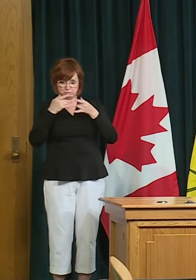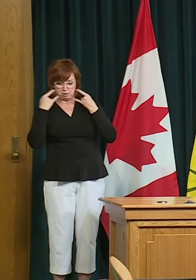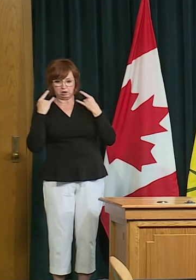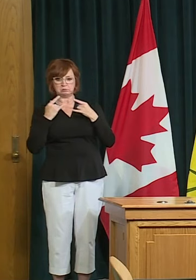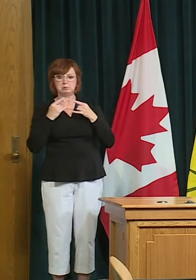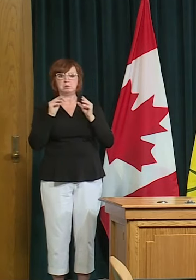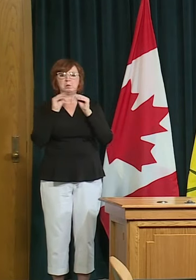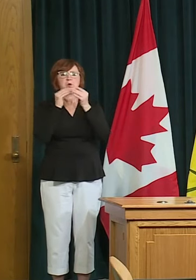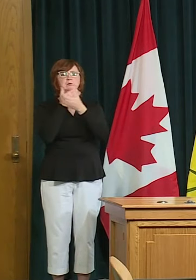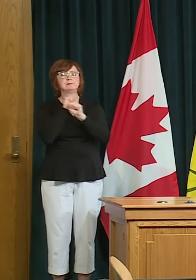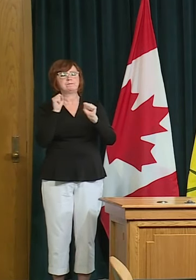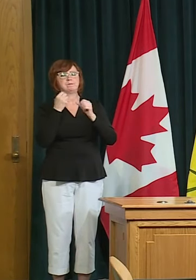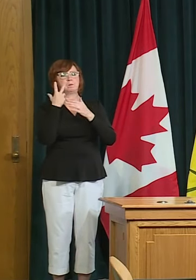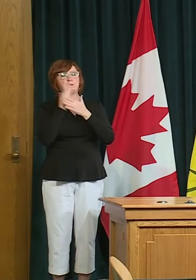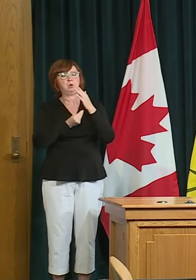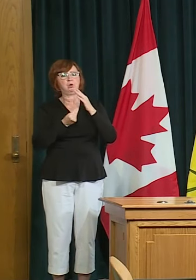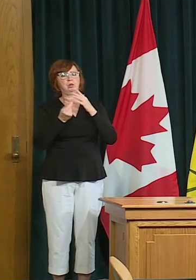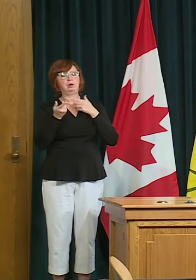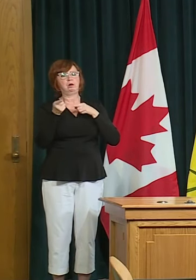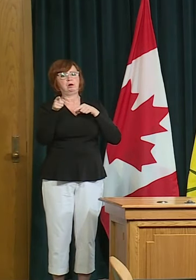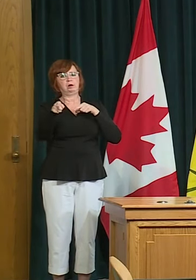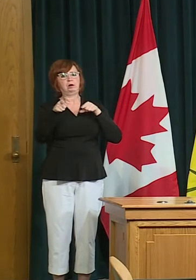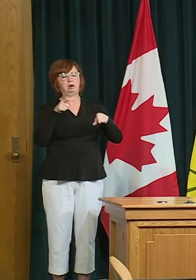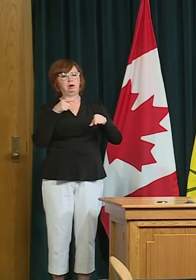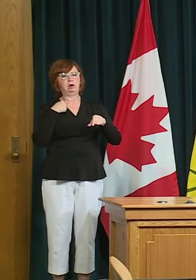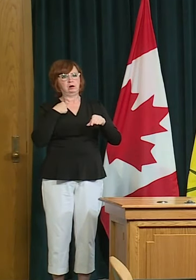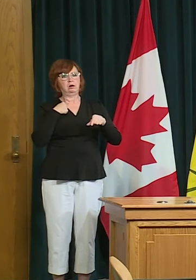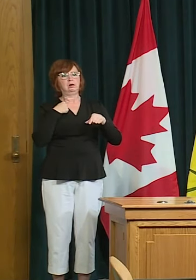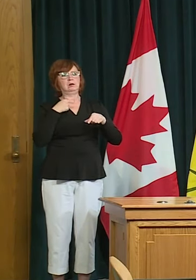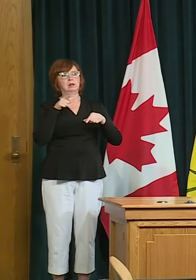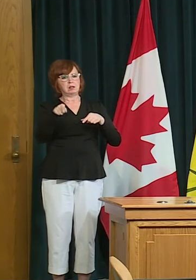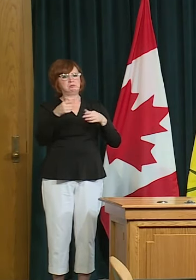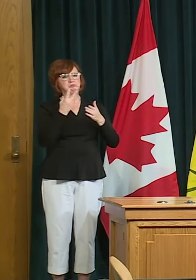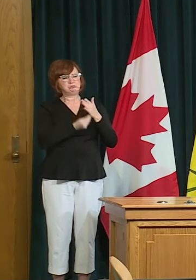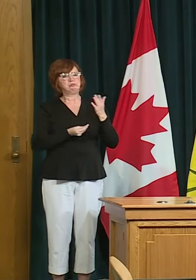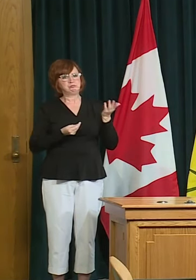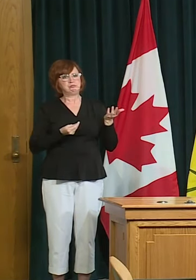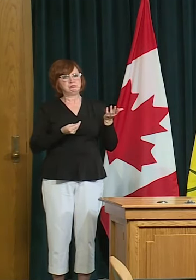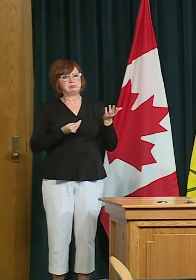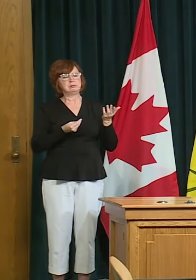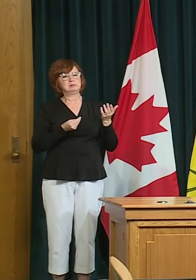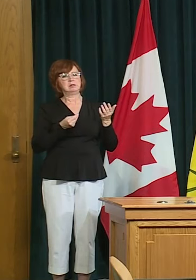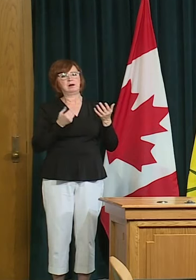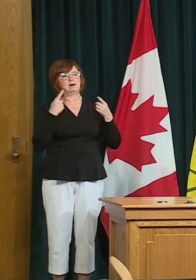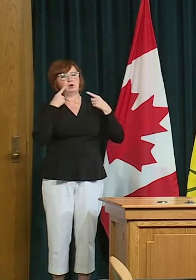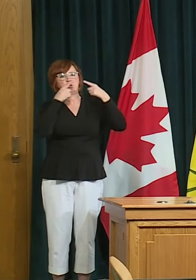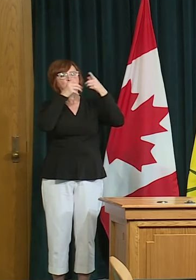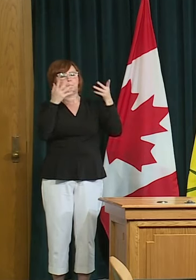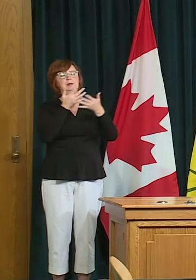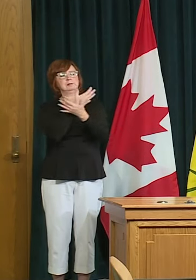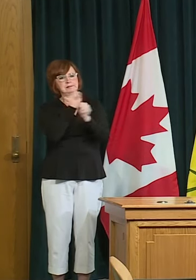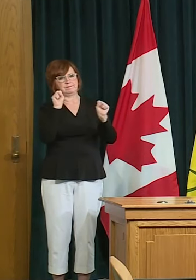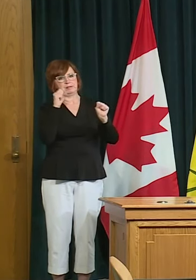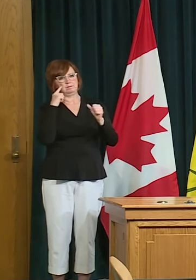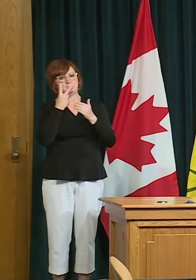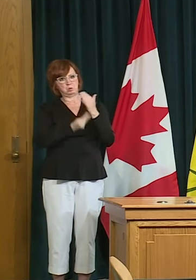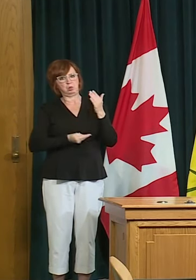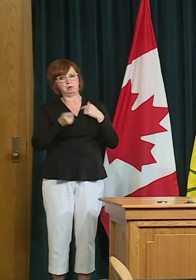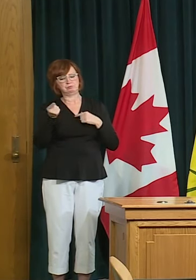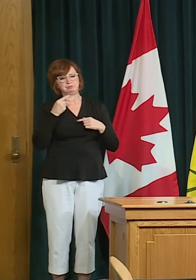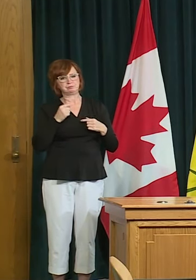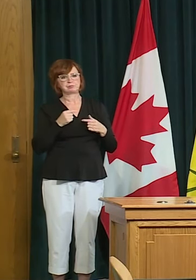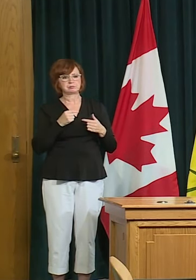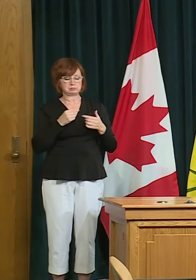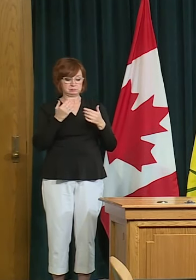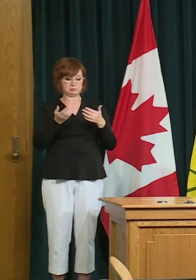times that will make sure that we can move forward safely and finally um you know our